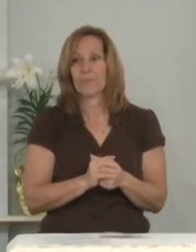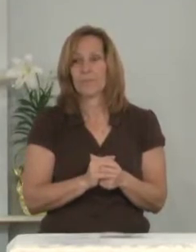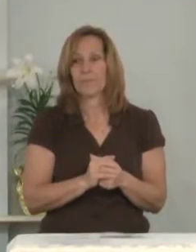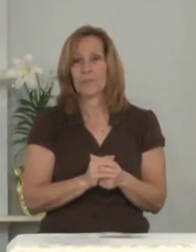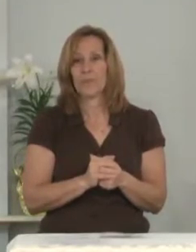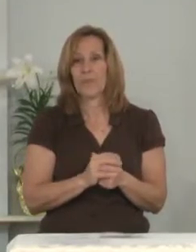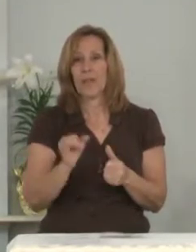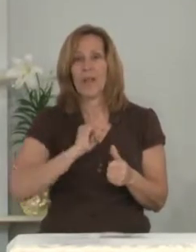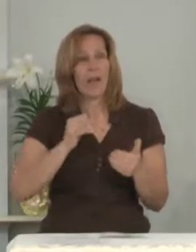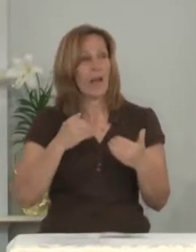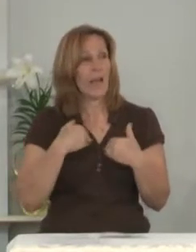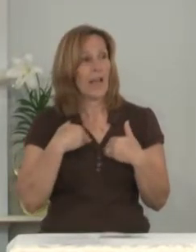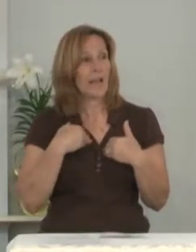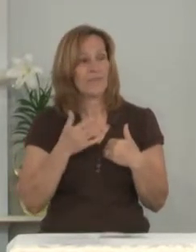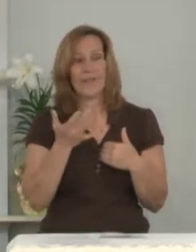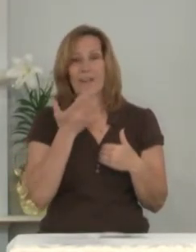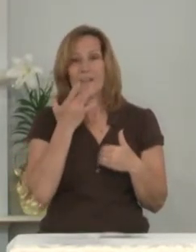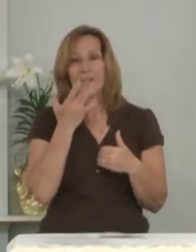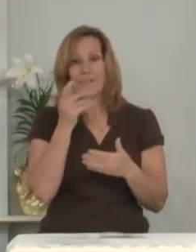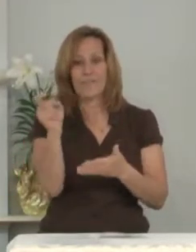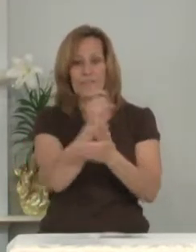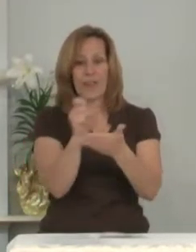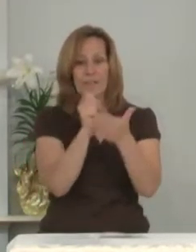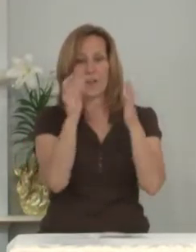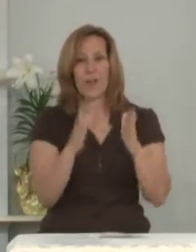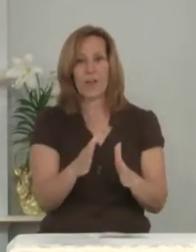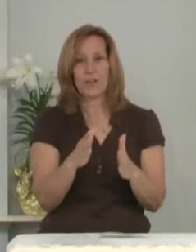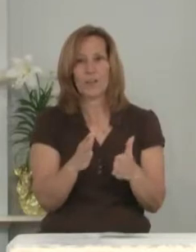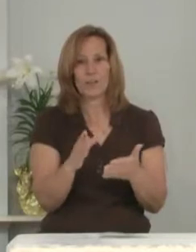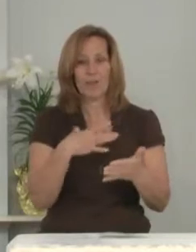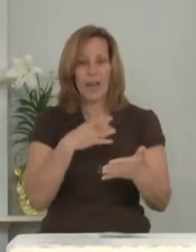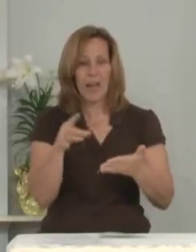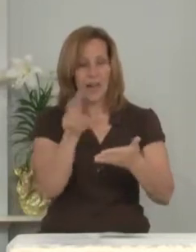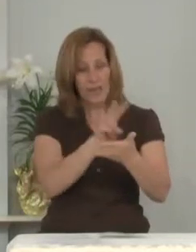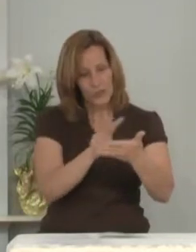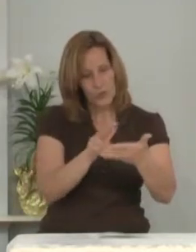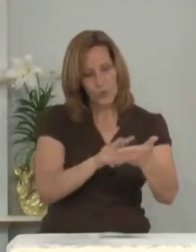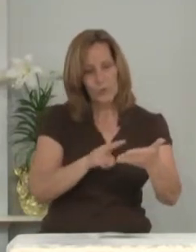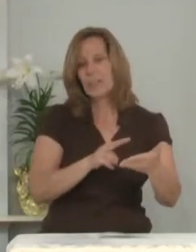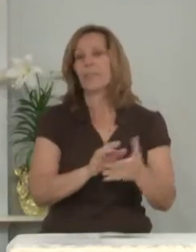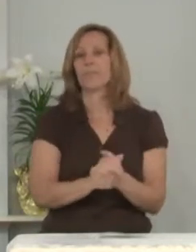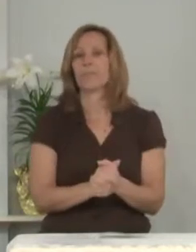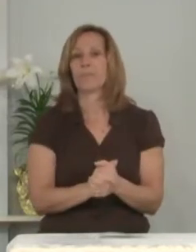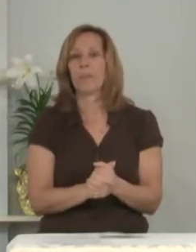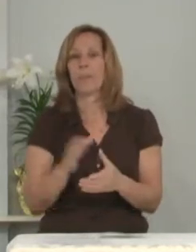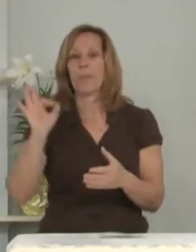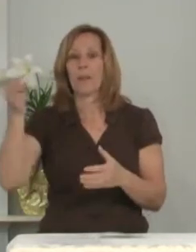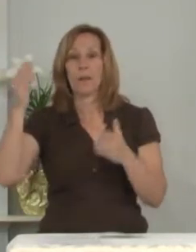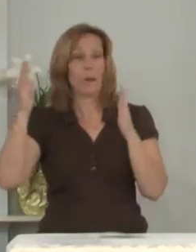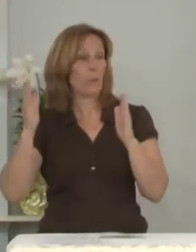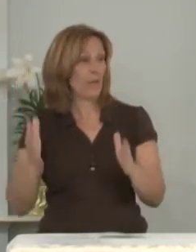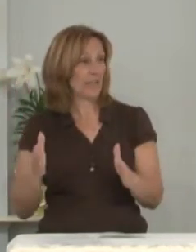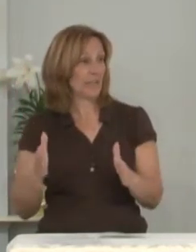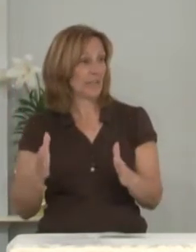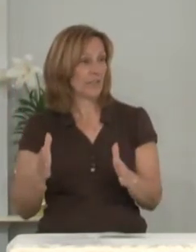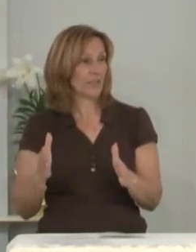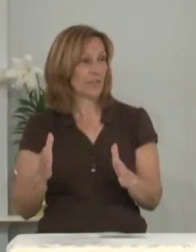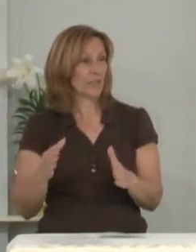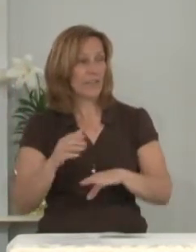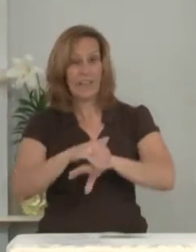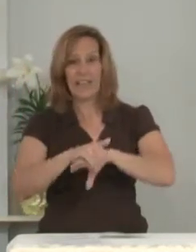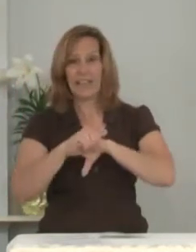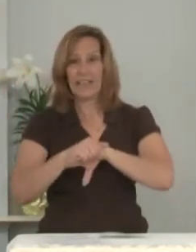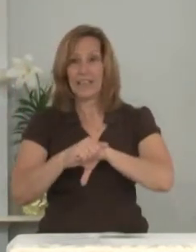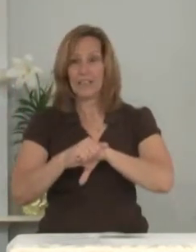I have a favorite author author that I like to read. He's a pastor, he's an